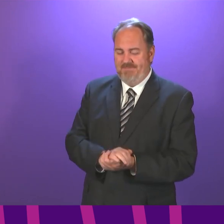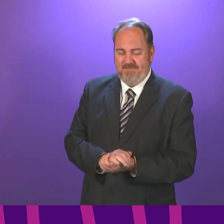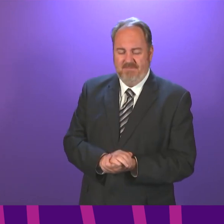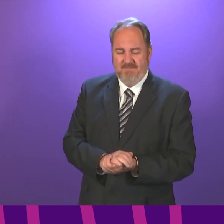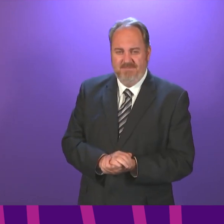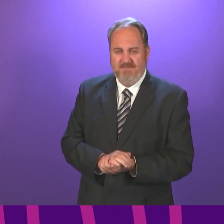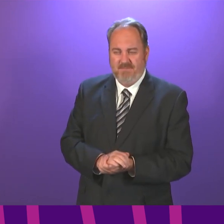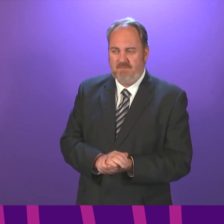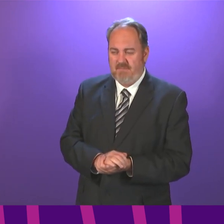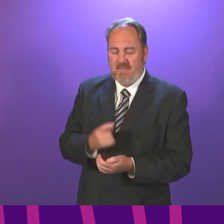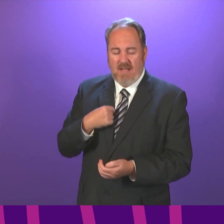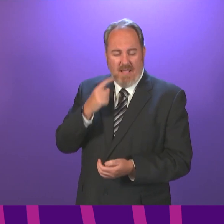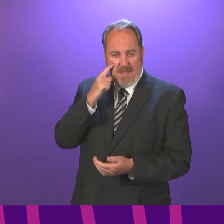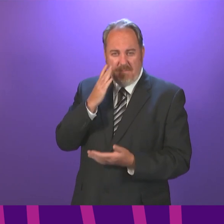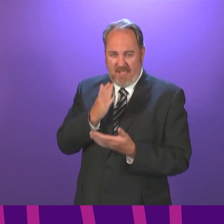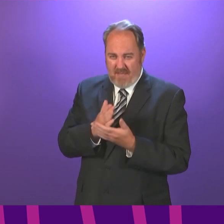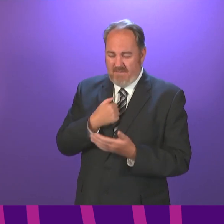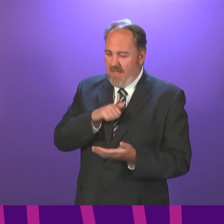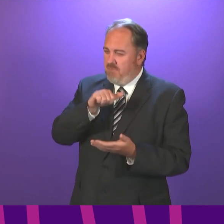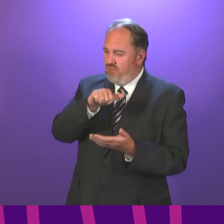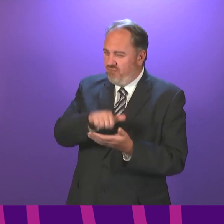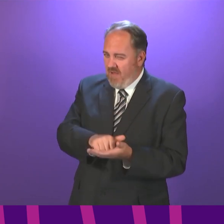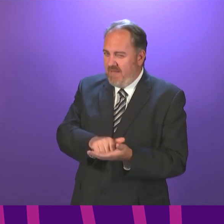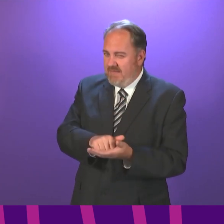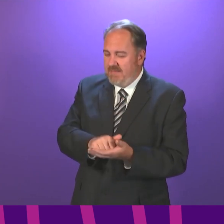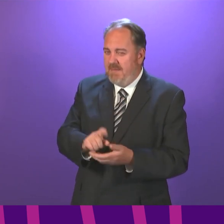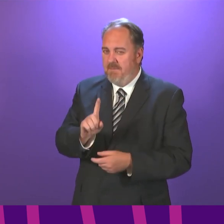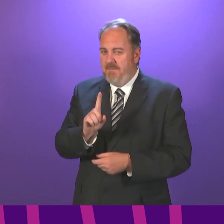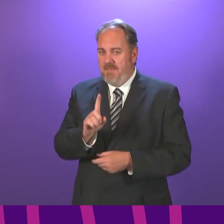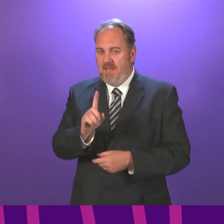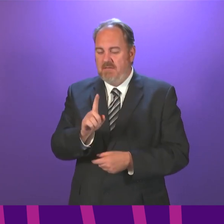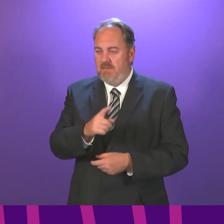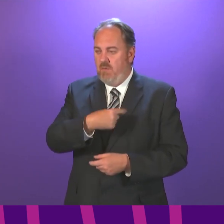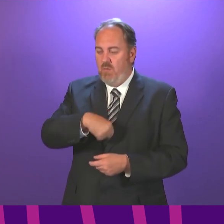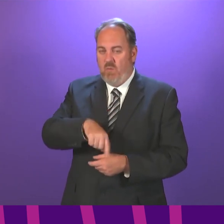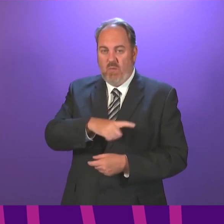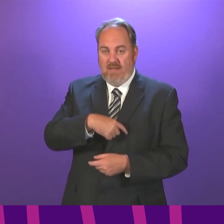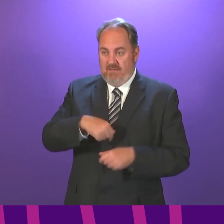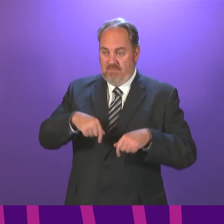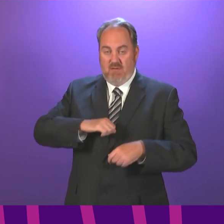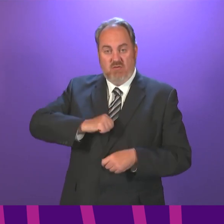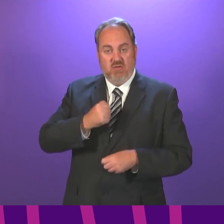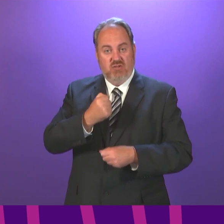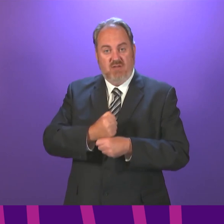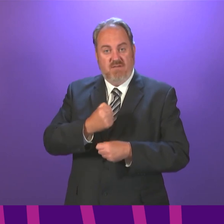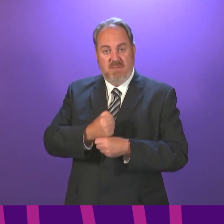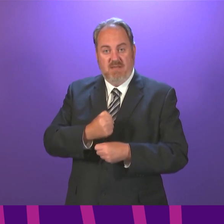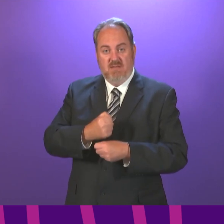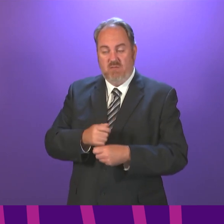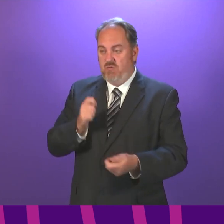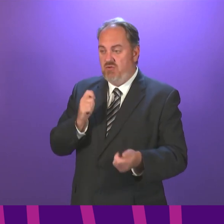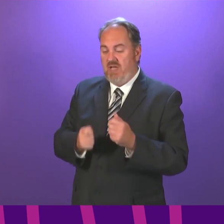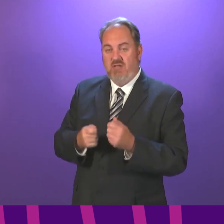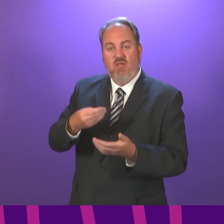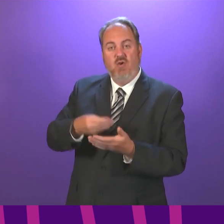I will be corrected if I am wrong in any point of the detail here, but I do not think I am. We are not able in the Scottish Government to unilaterally change the